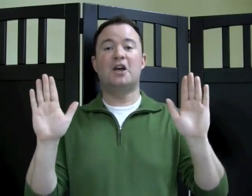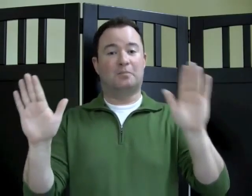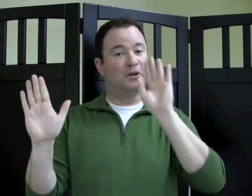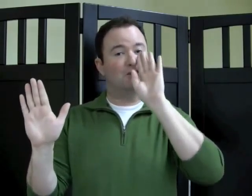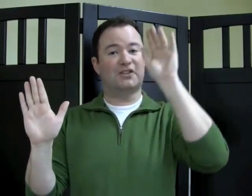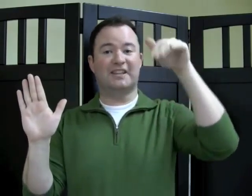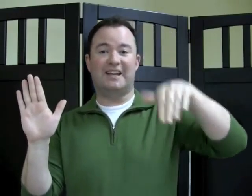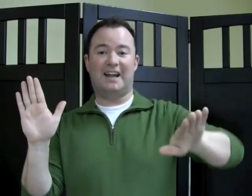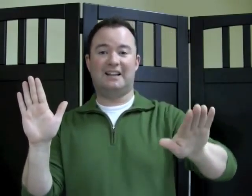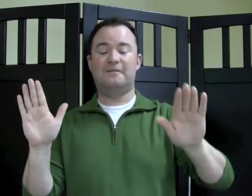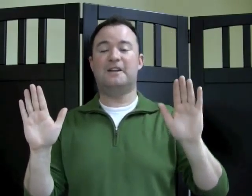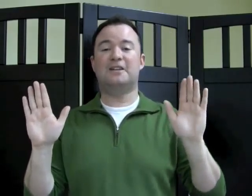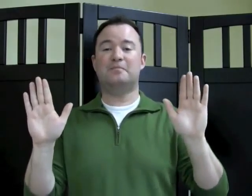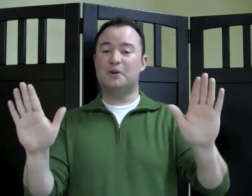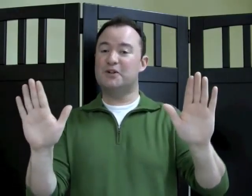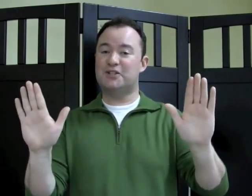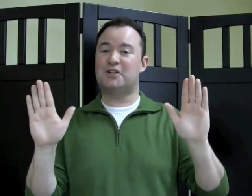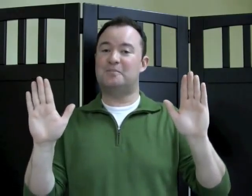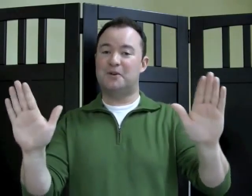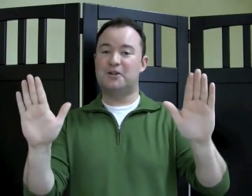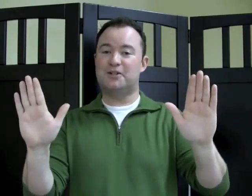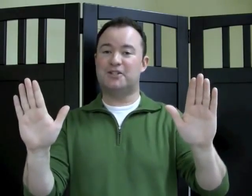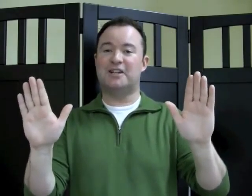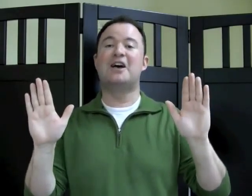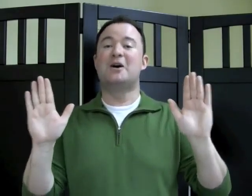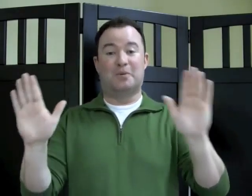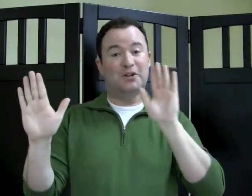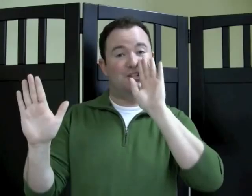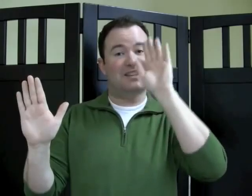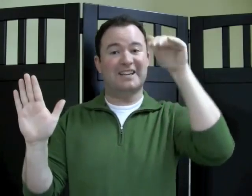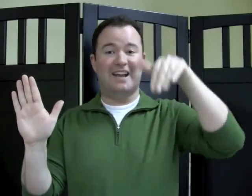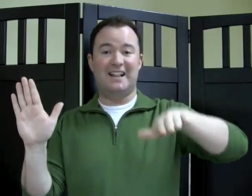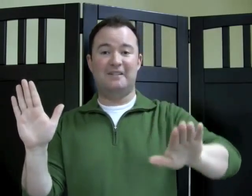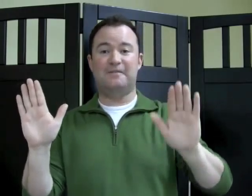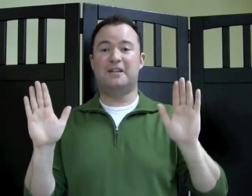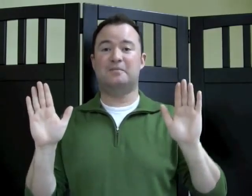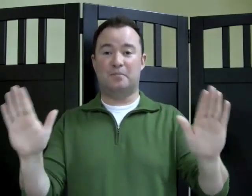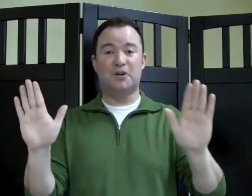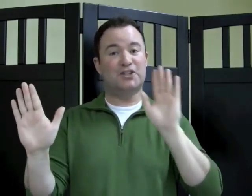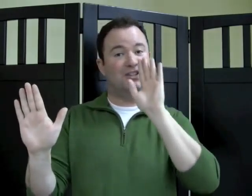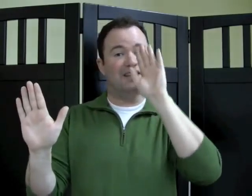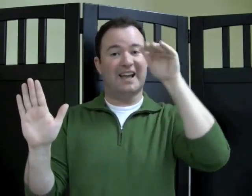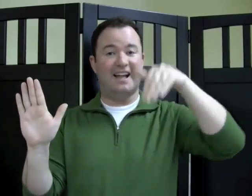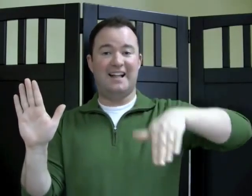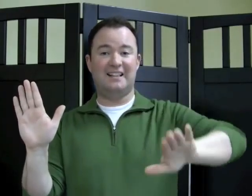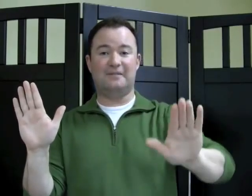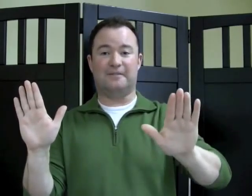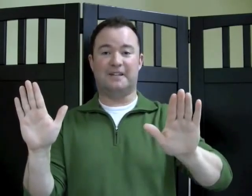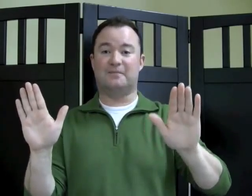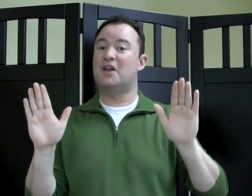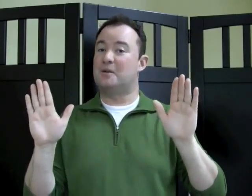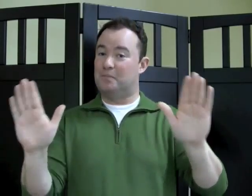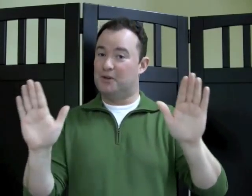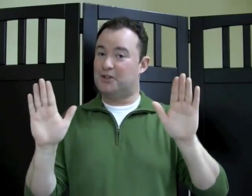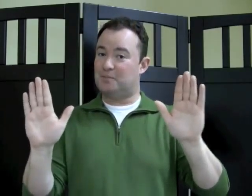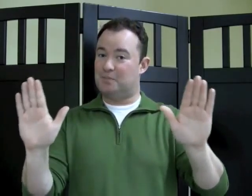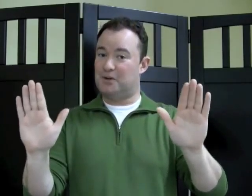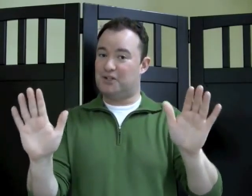push the elephant, push, push. Push the elephant, push the elephant, push, push.